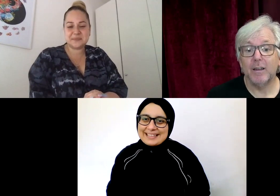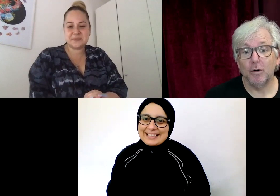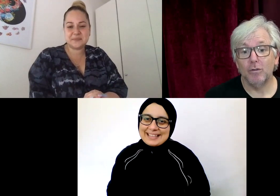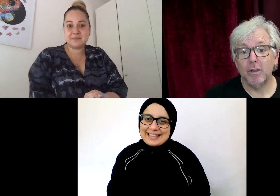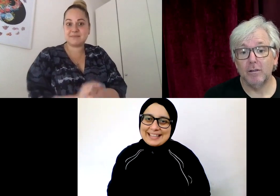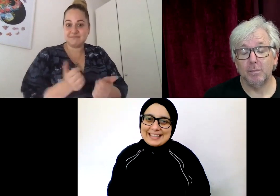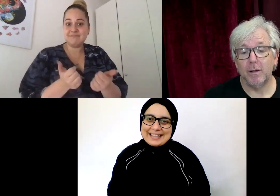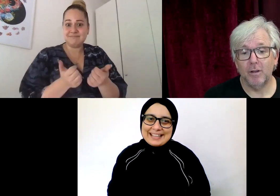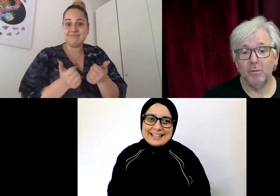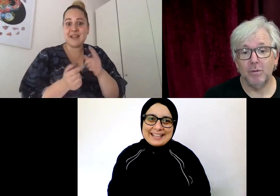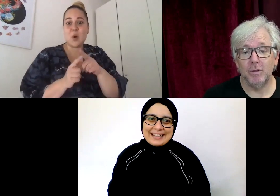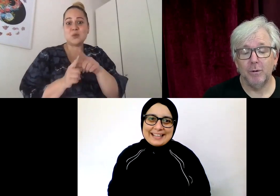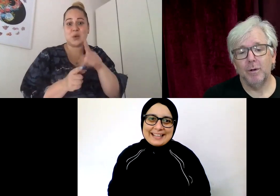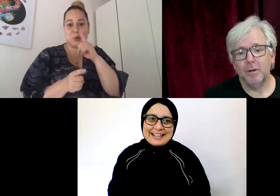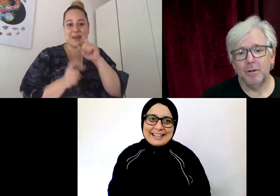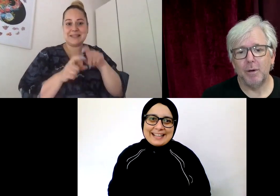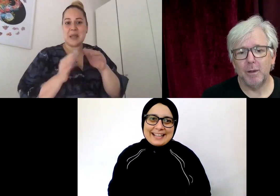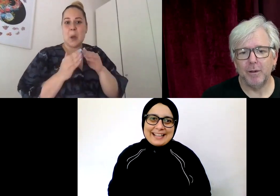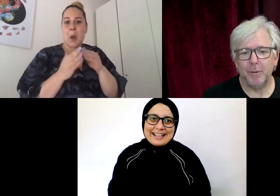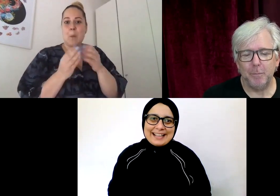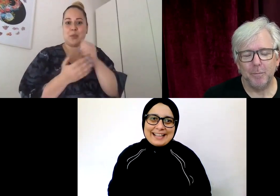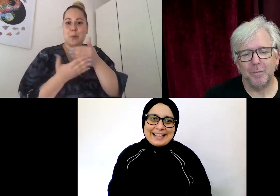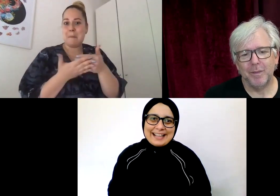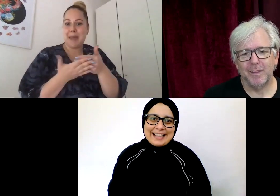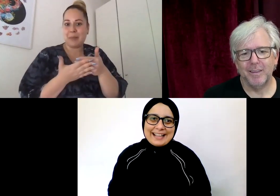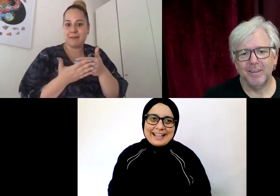And of course, you get to spend time with your baby.